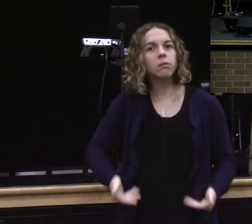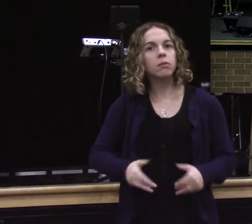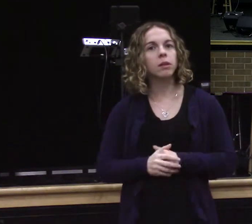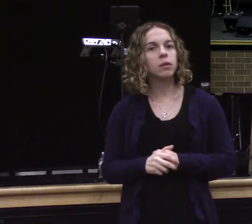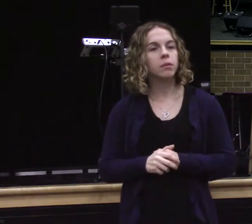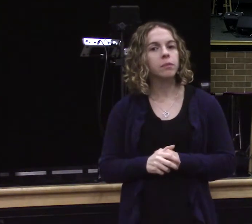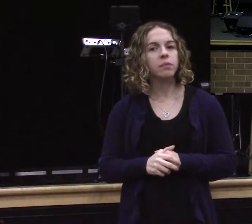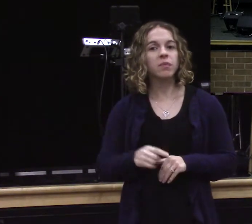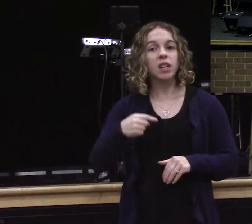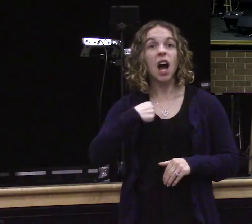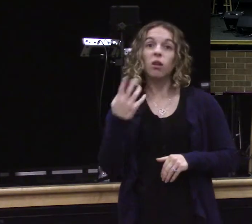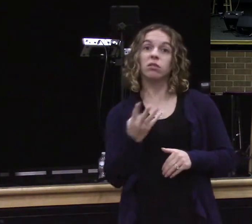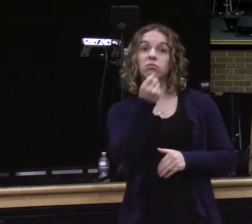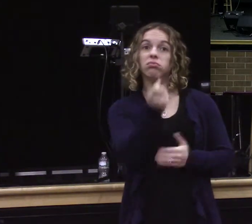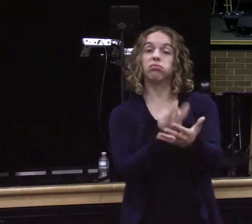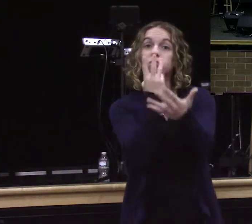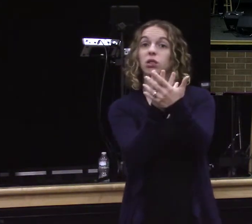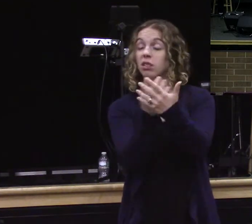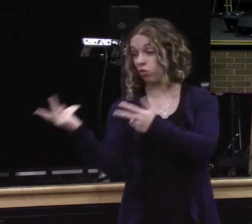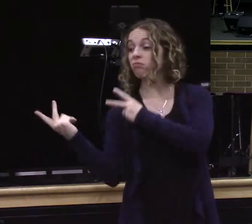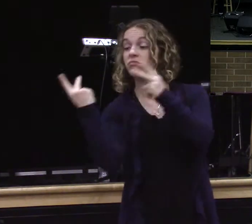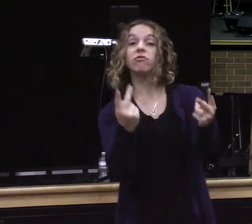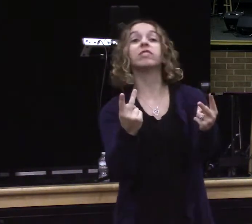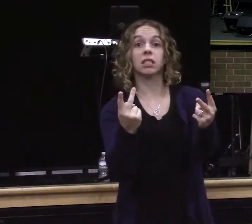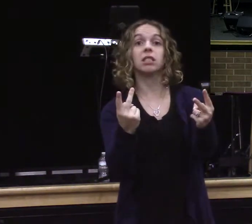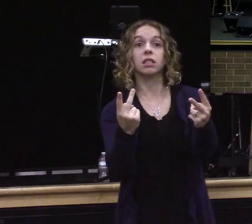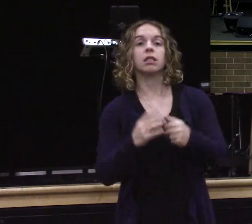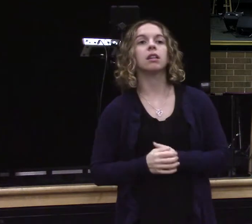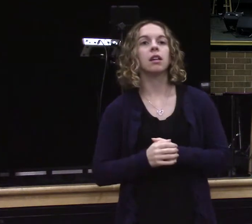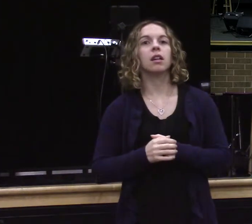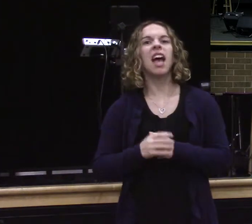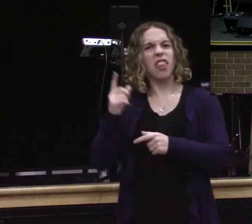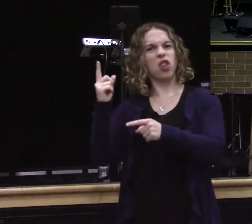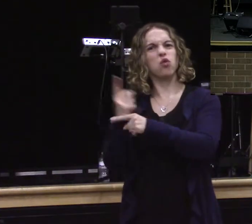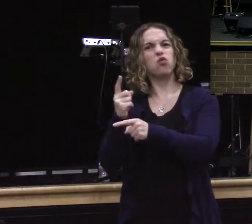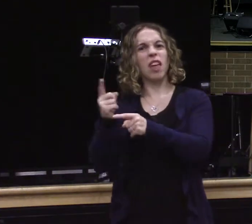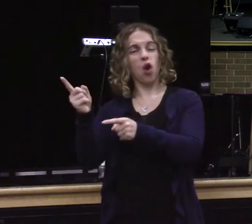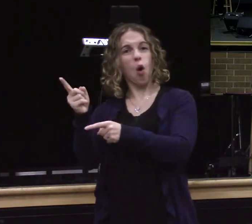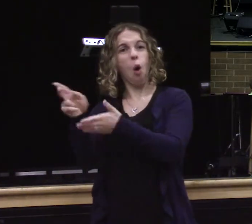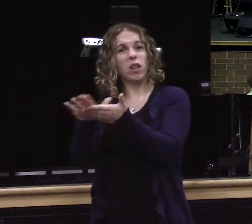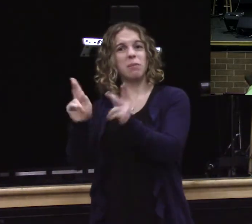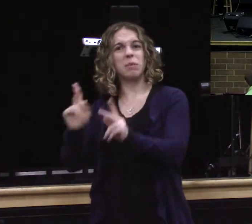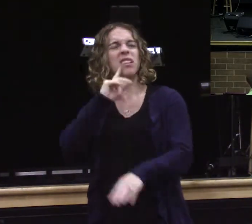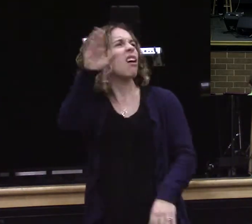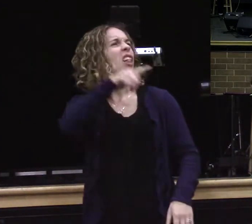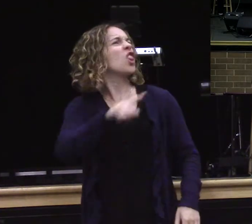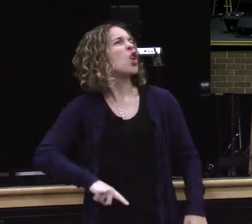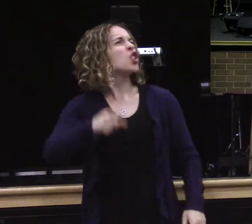after me. I was in prison. And you came to visit me. Then the righteous are going to answer. Lord. When did we see